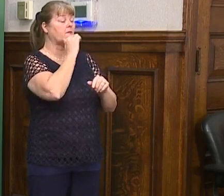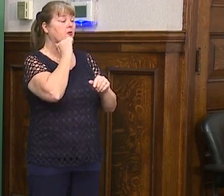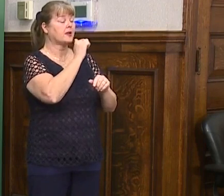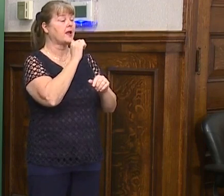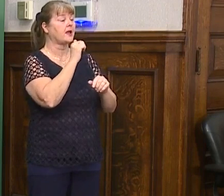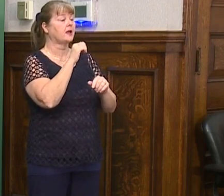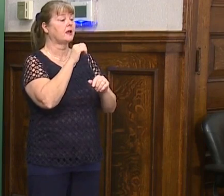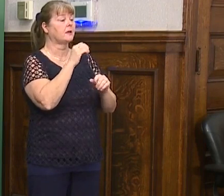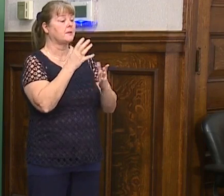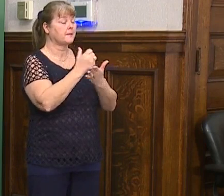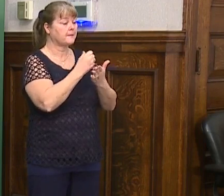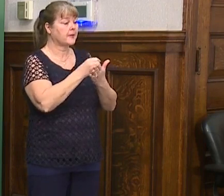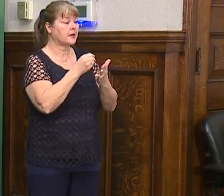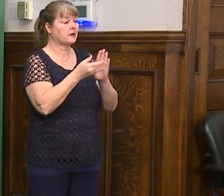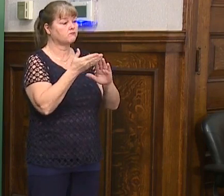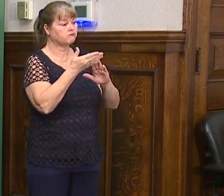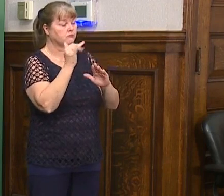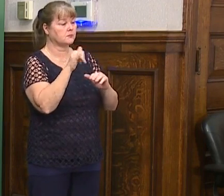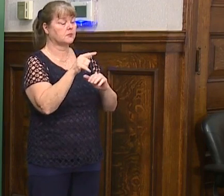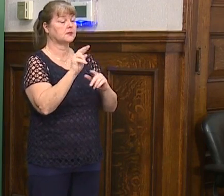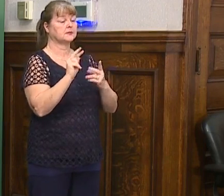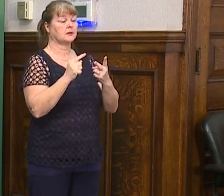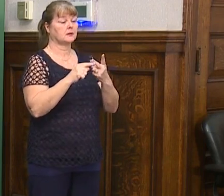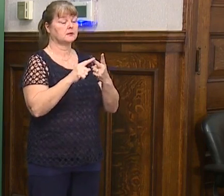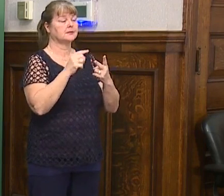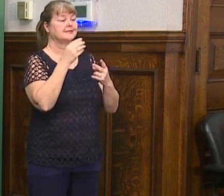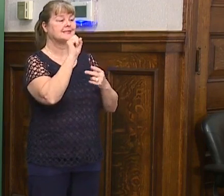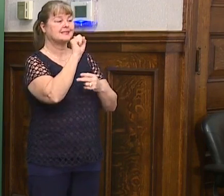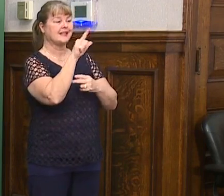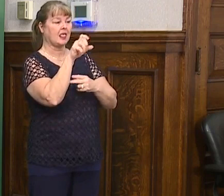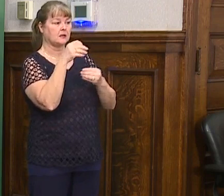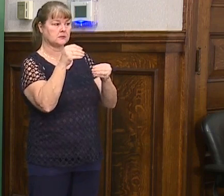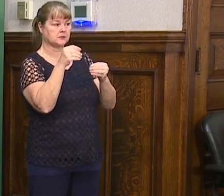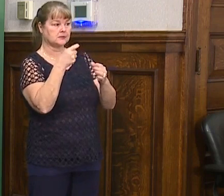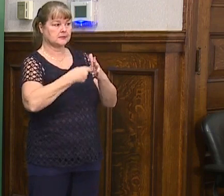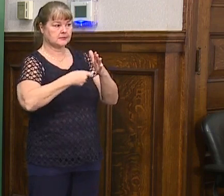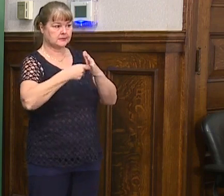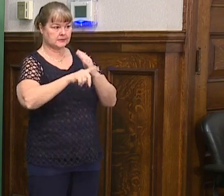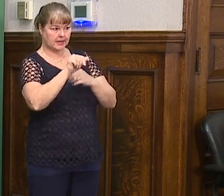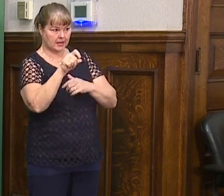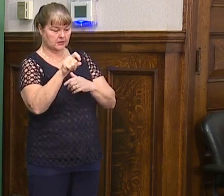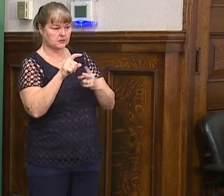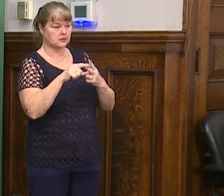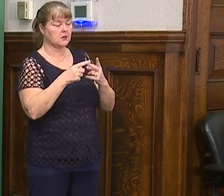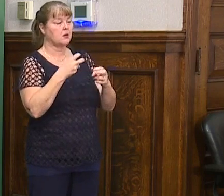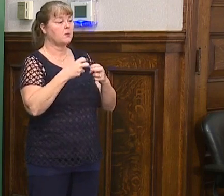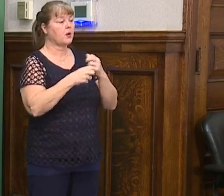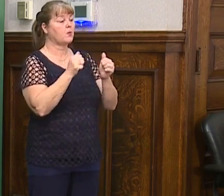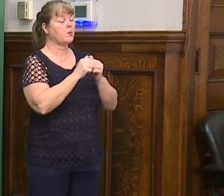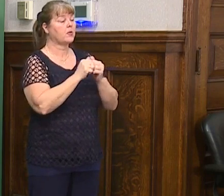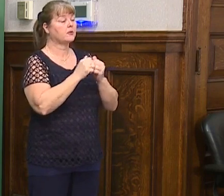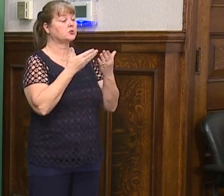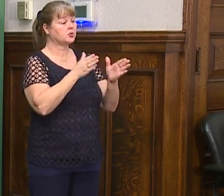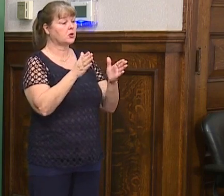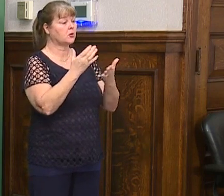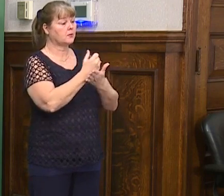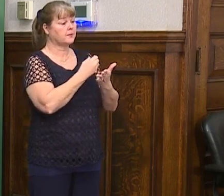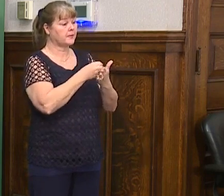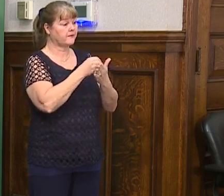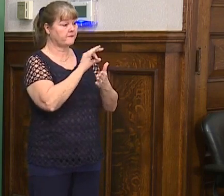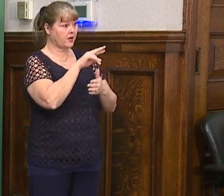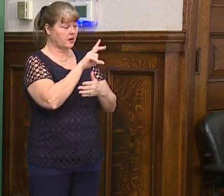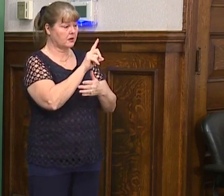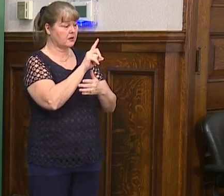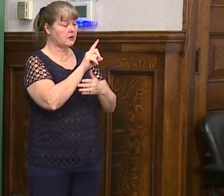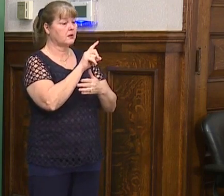the city. And secondly, the sales tax. So the problem with the property with the general fund, its main